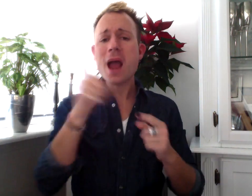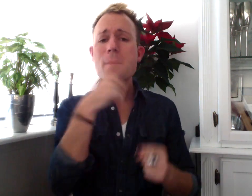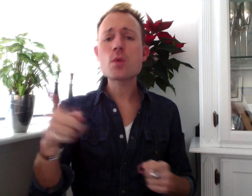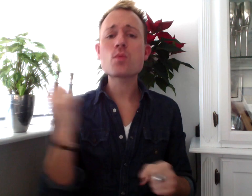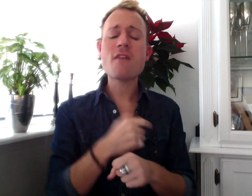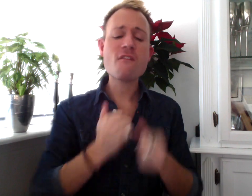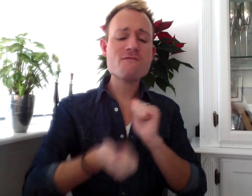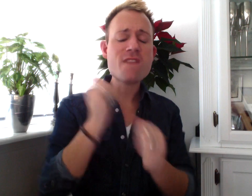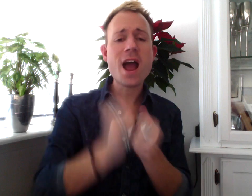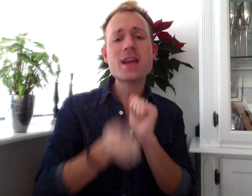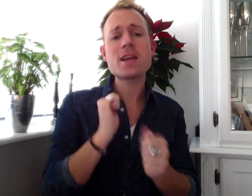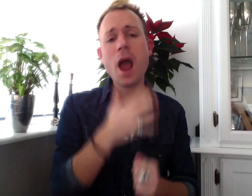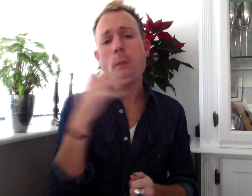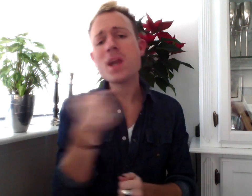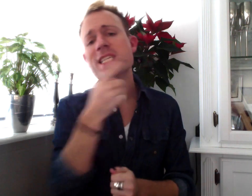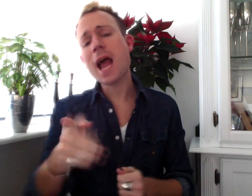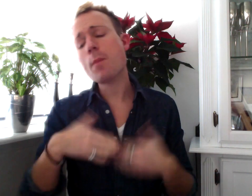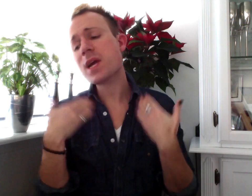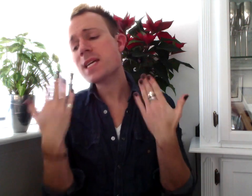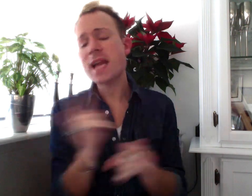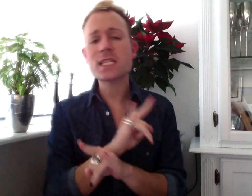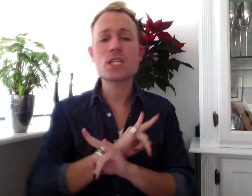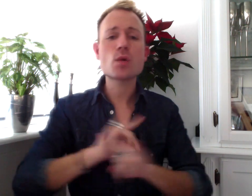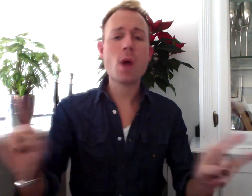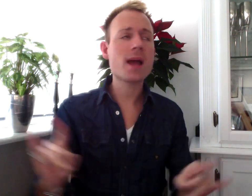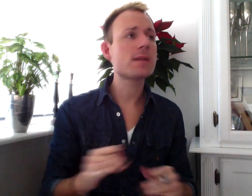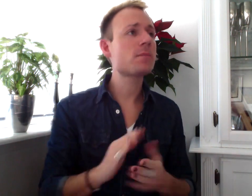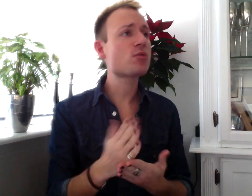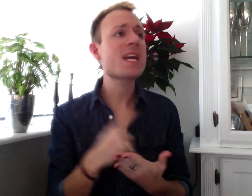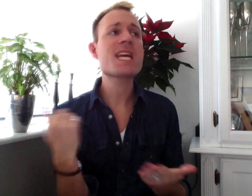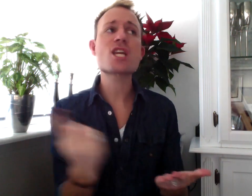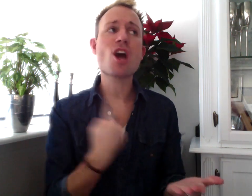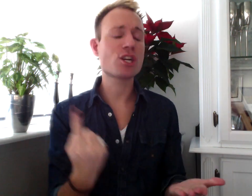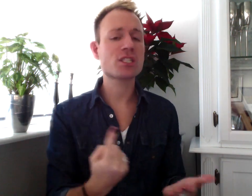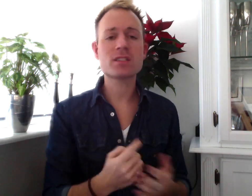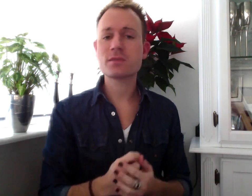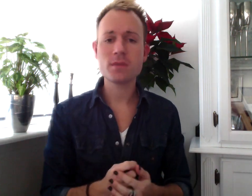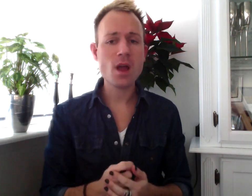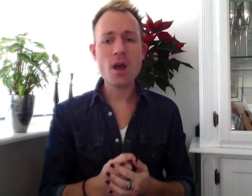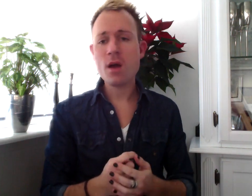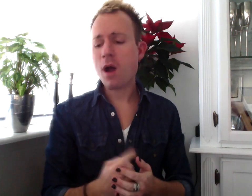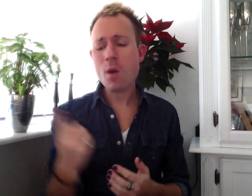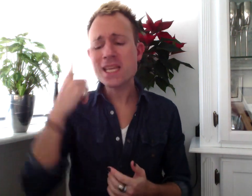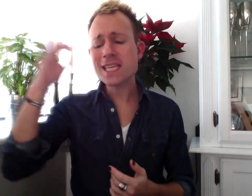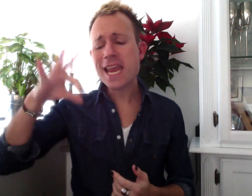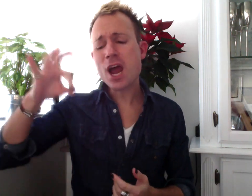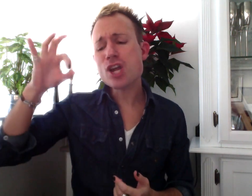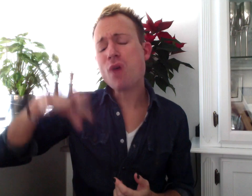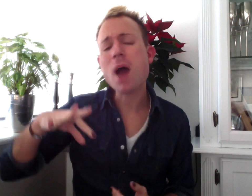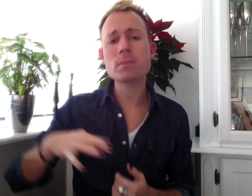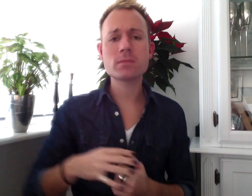can we break the between us? Only teardrops.